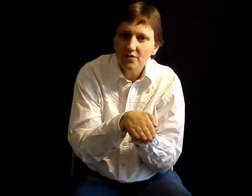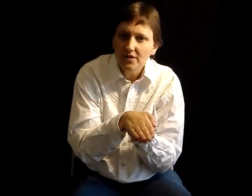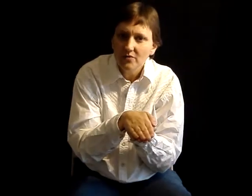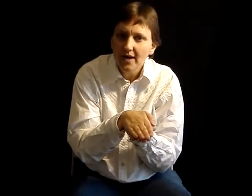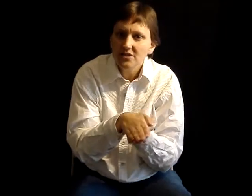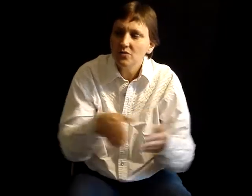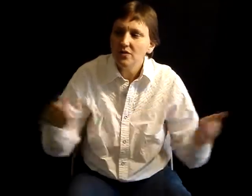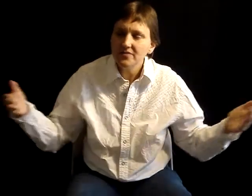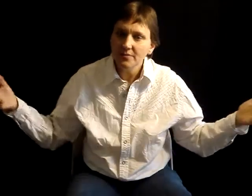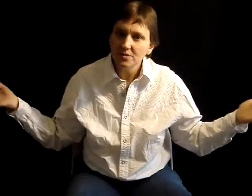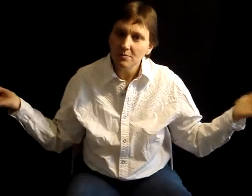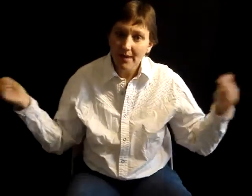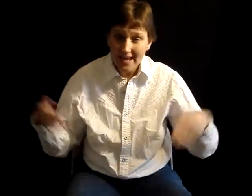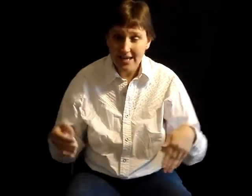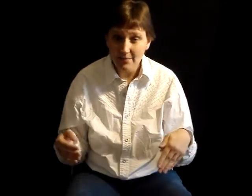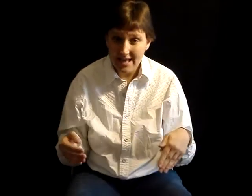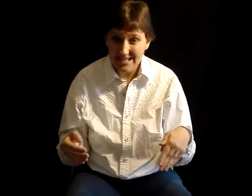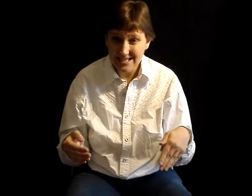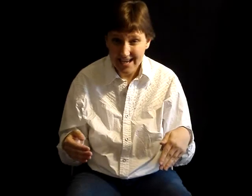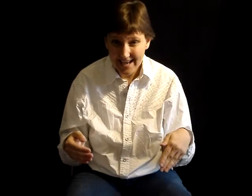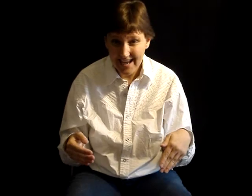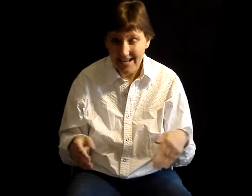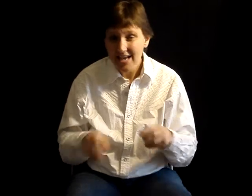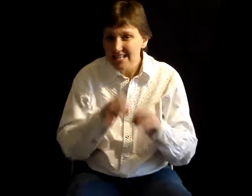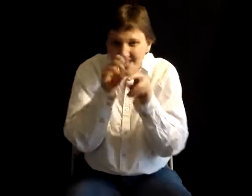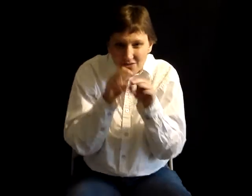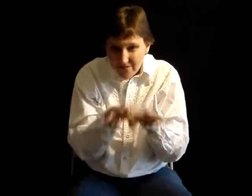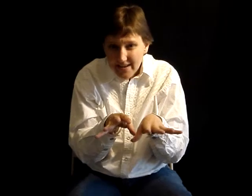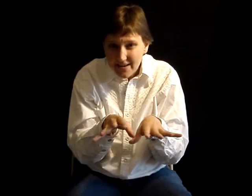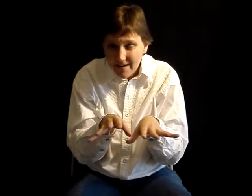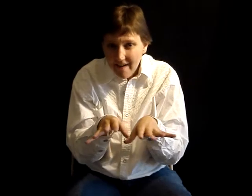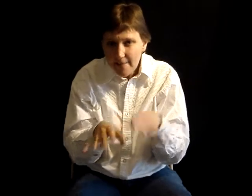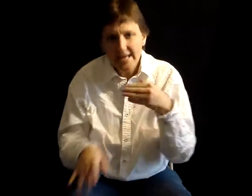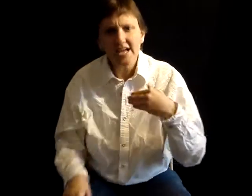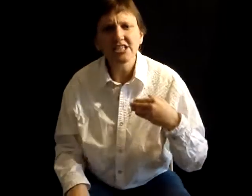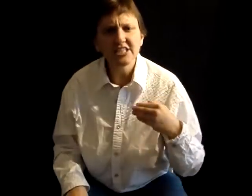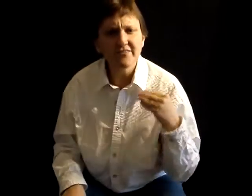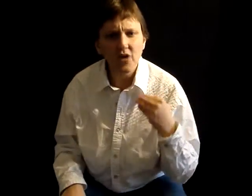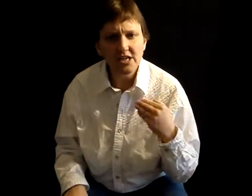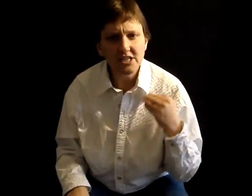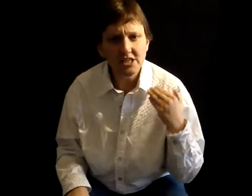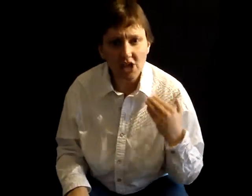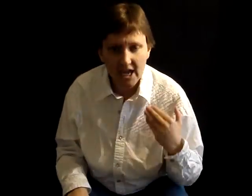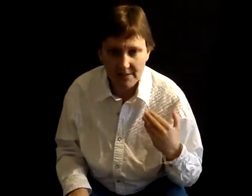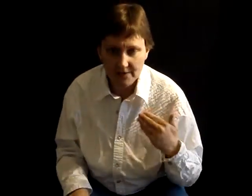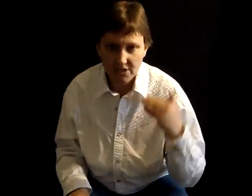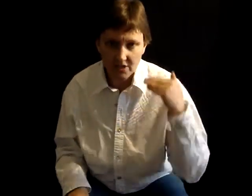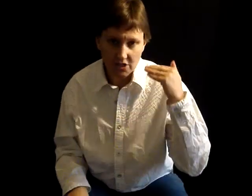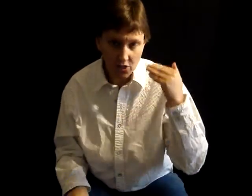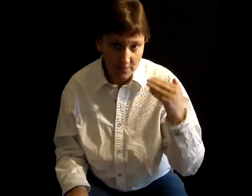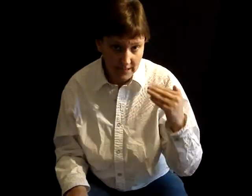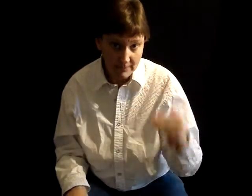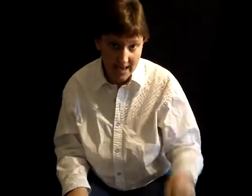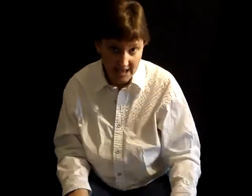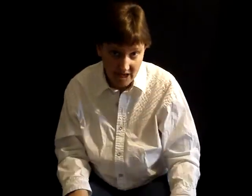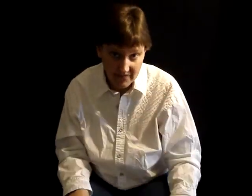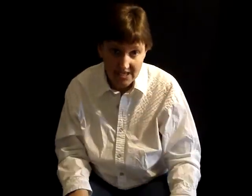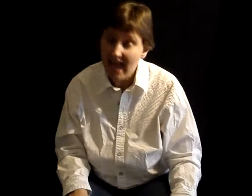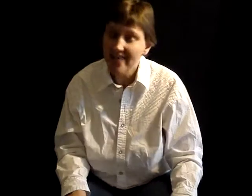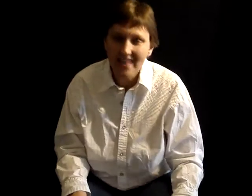View It, right? So if someone's been paying him the last decade to interfere, he actually sent fraudulent documents to the European Patent Office, and